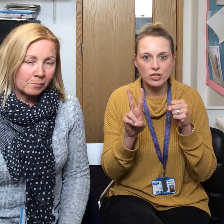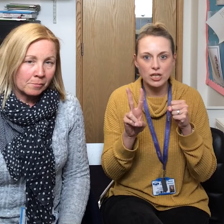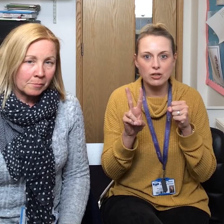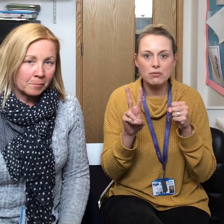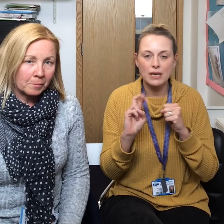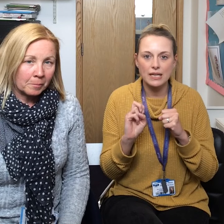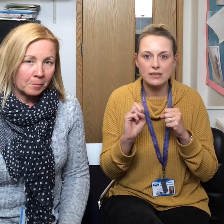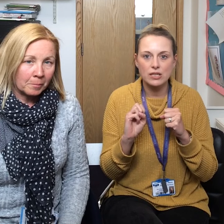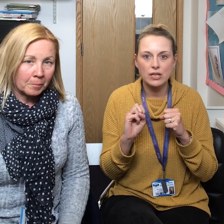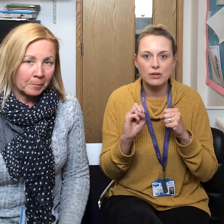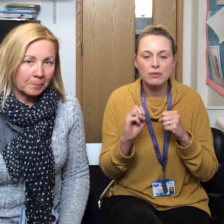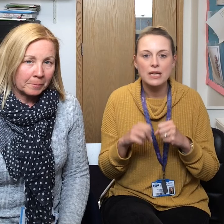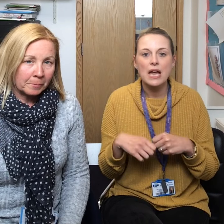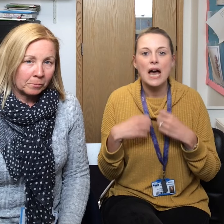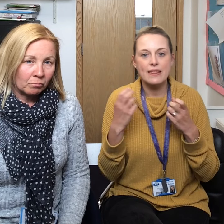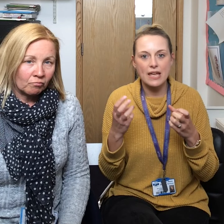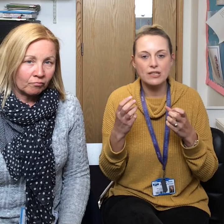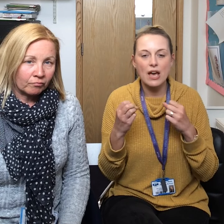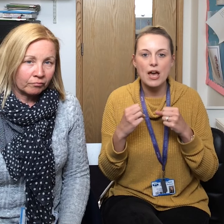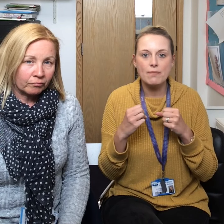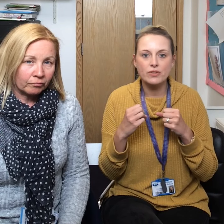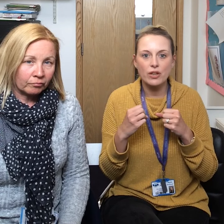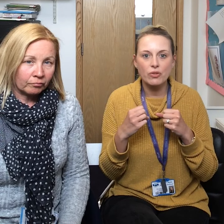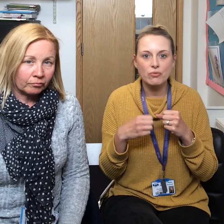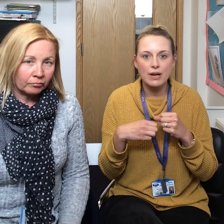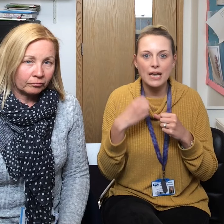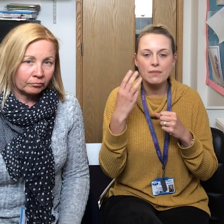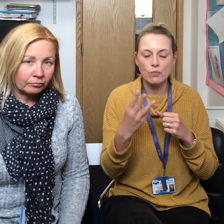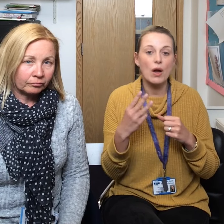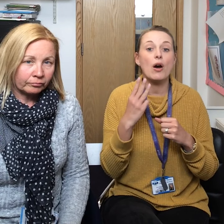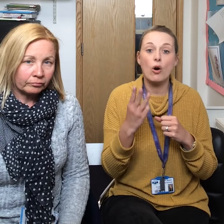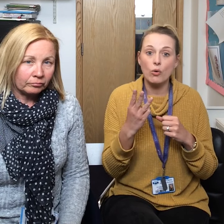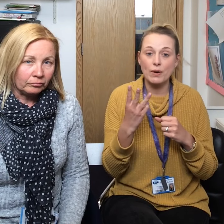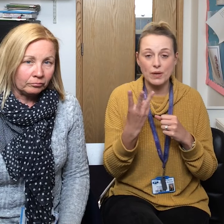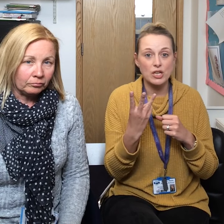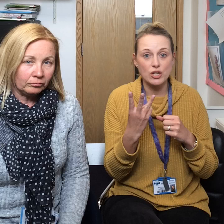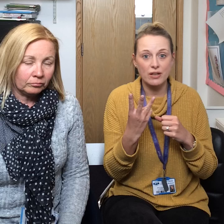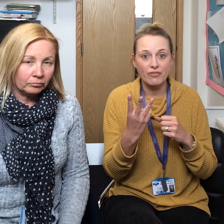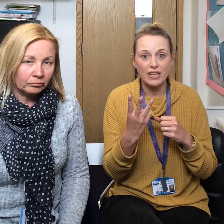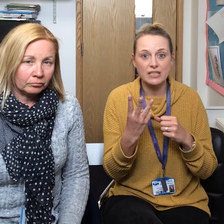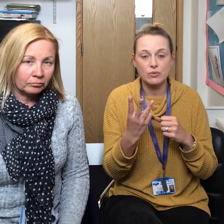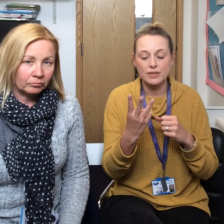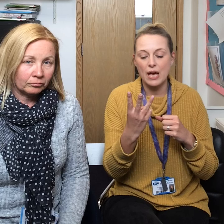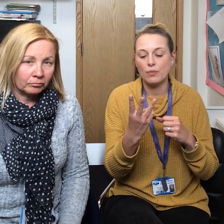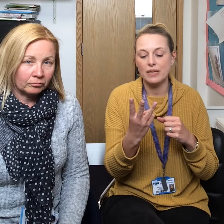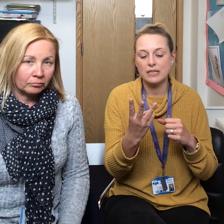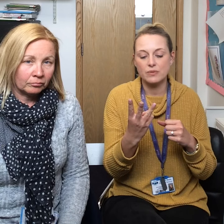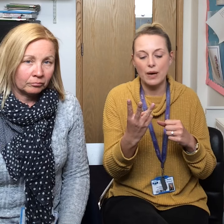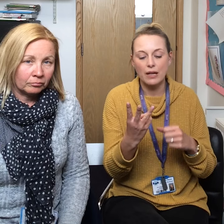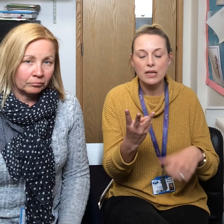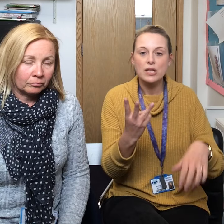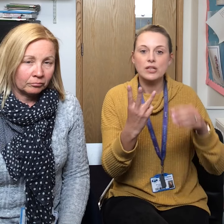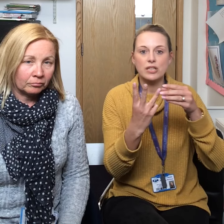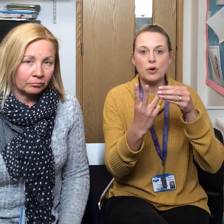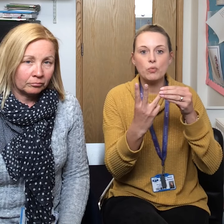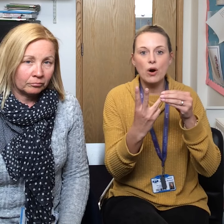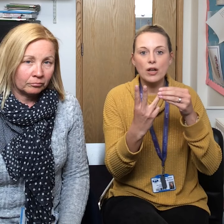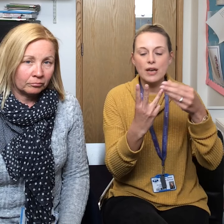two is two. And then to three, we can use our fingers to always help this as well. So one